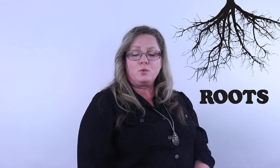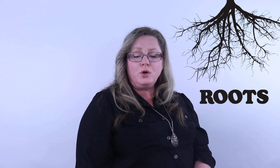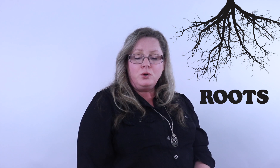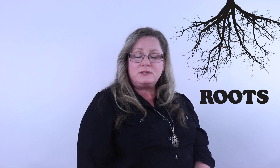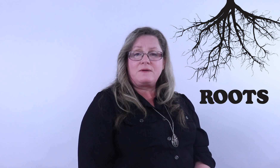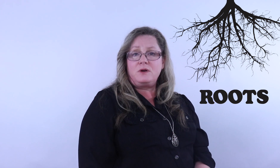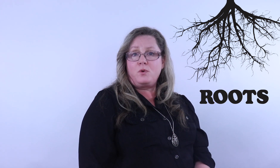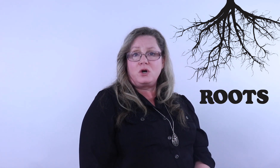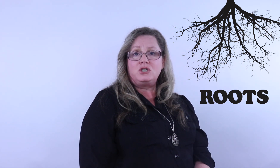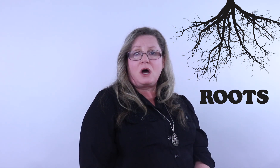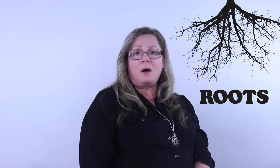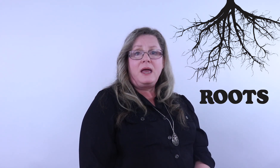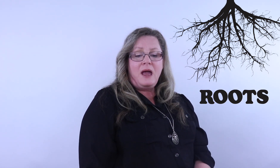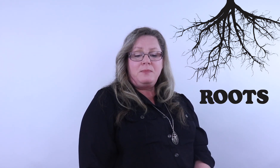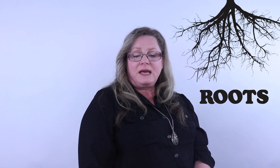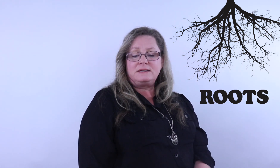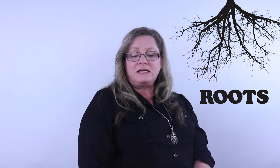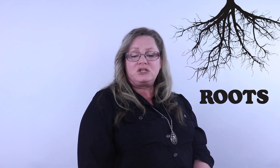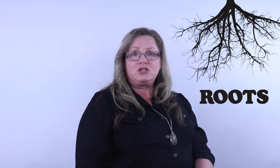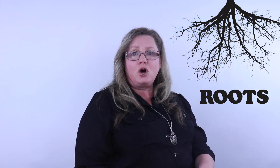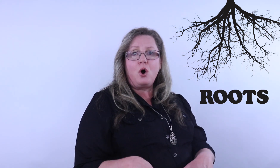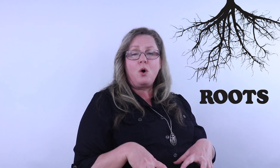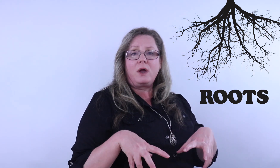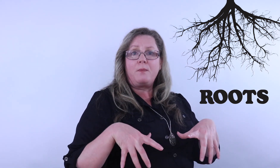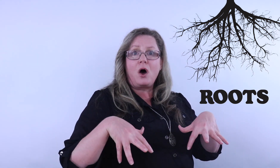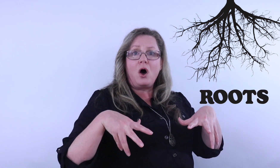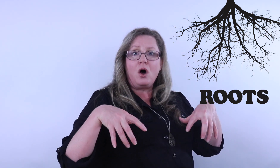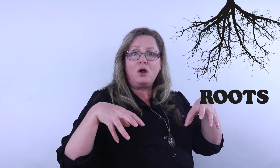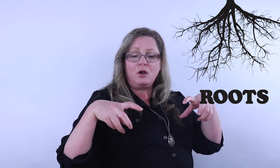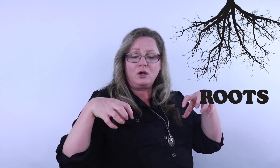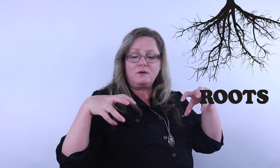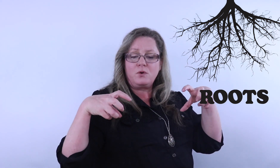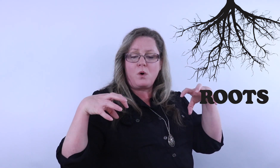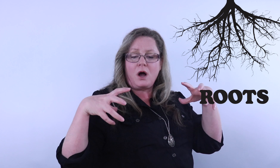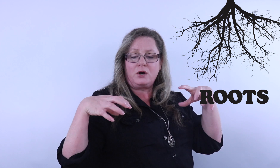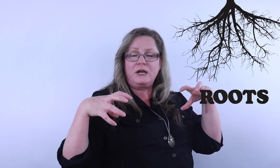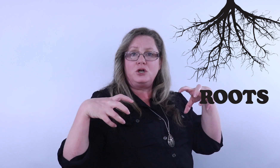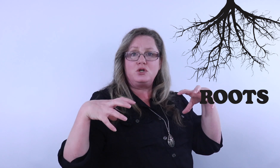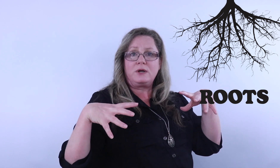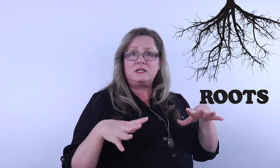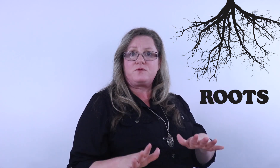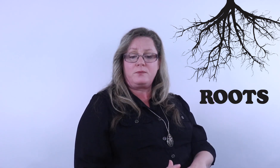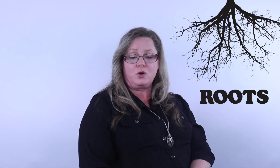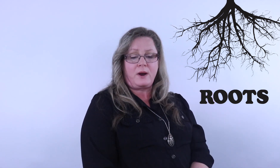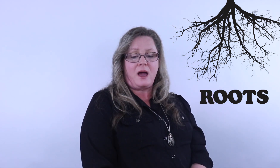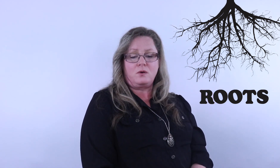roots have an important job because they soak up all of the water and nutrients from the ground